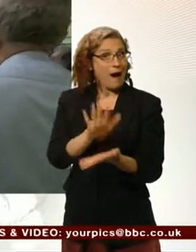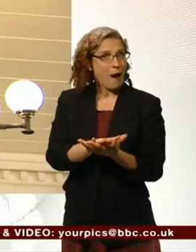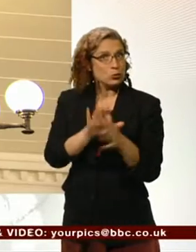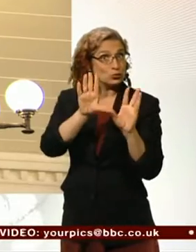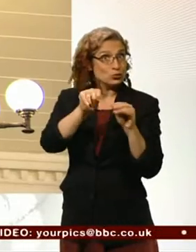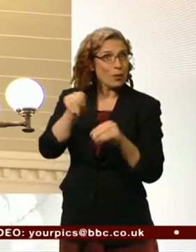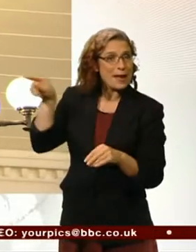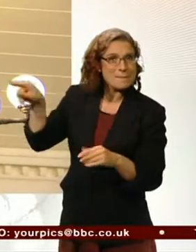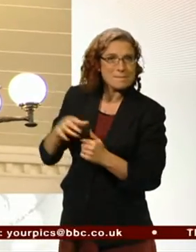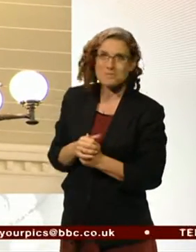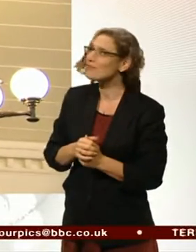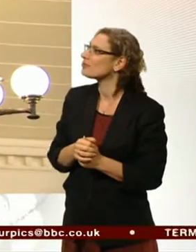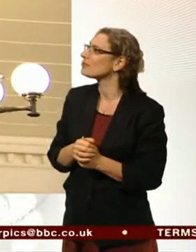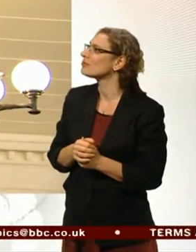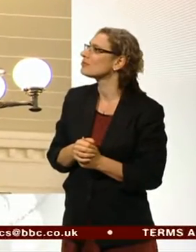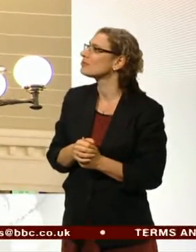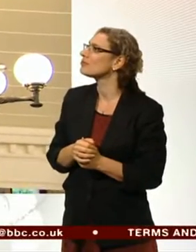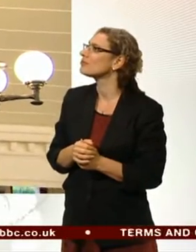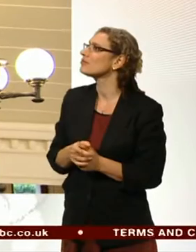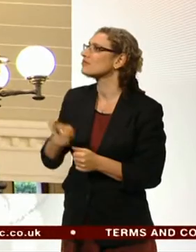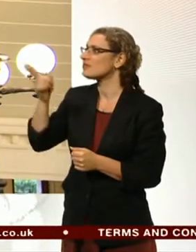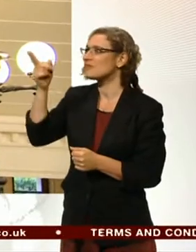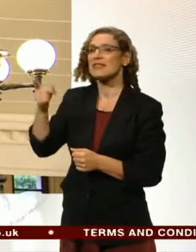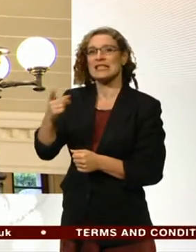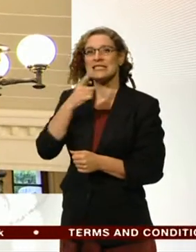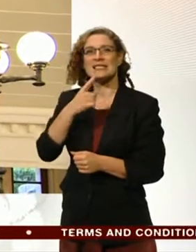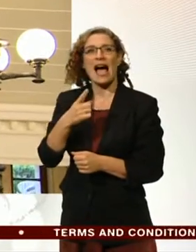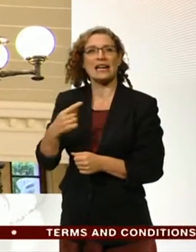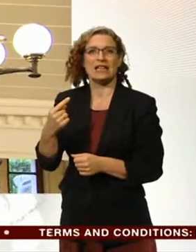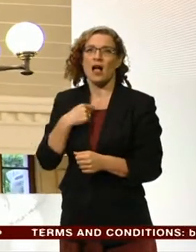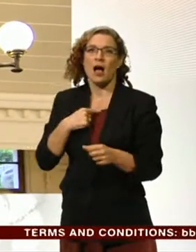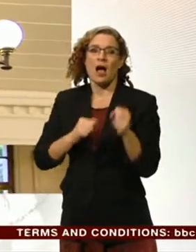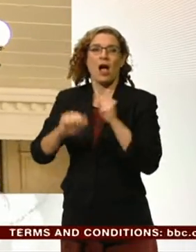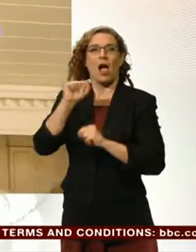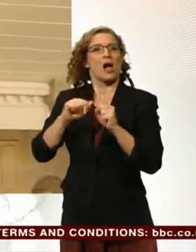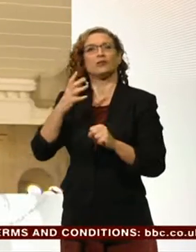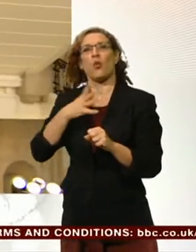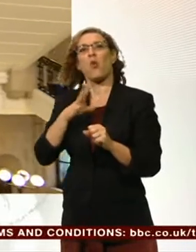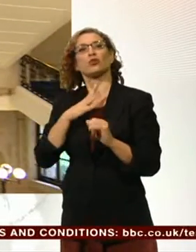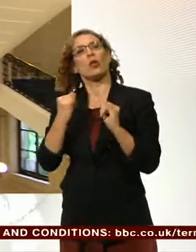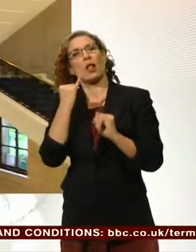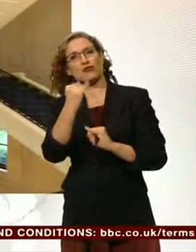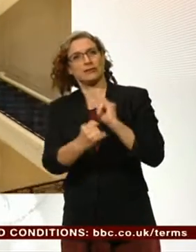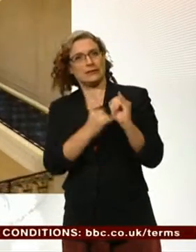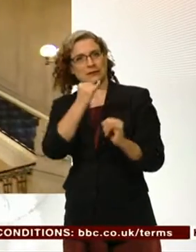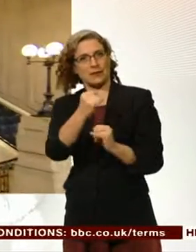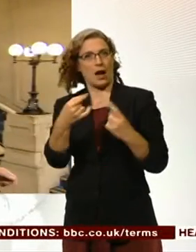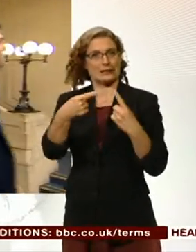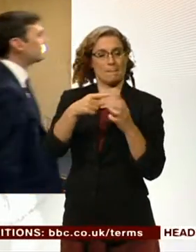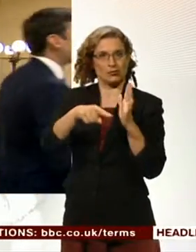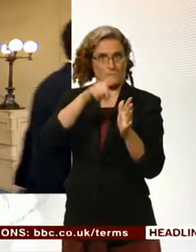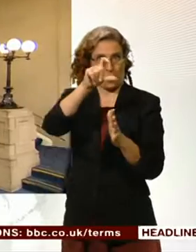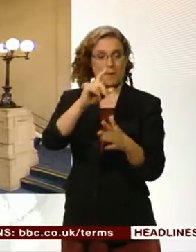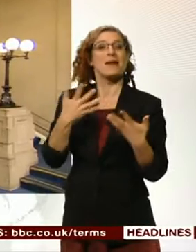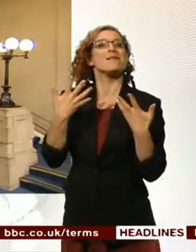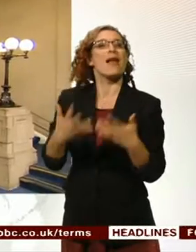Andy Burnham's opponents have accused him of shying away from criticising the left winger. But have a listen to his words